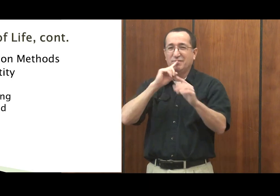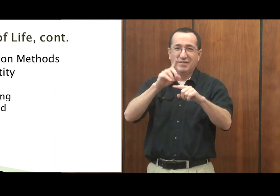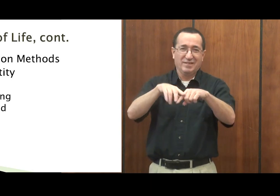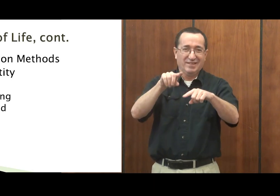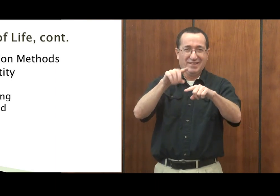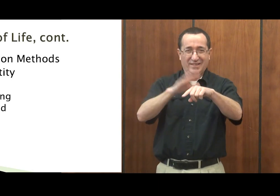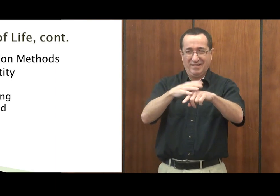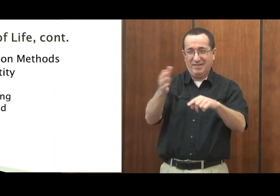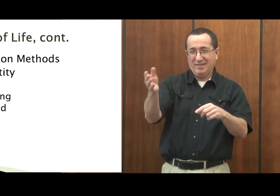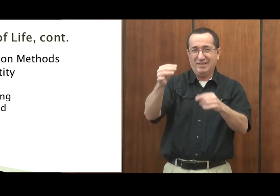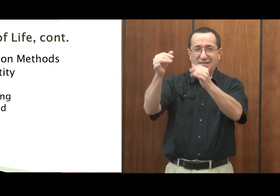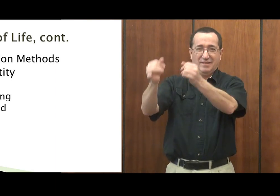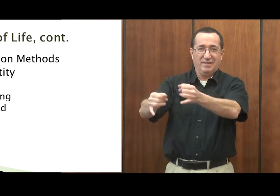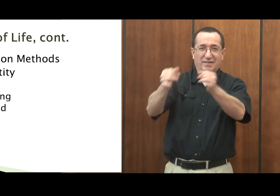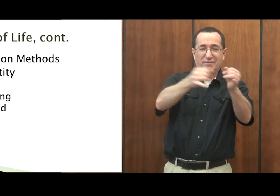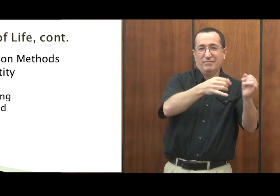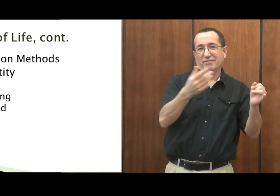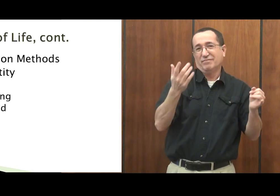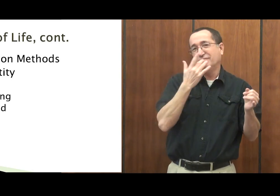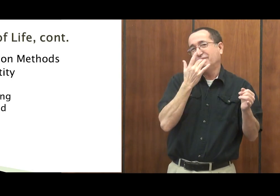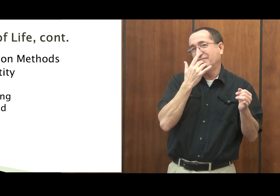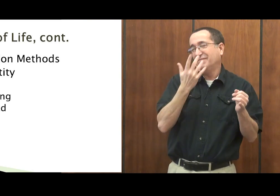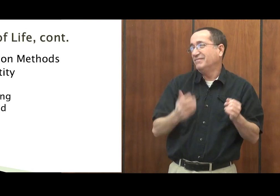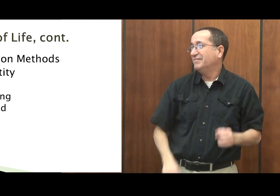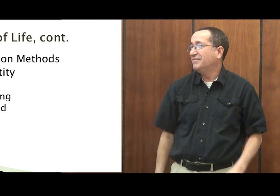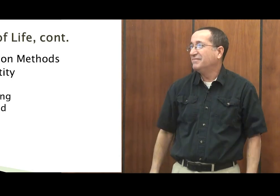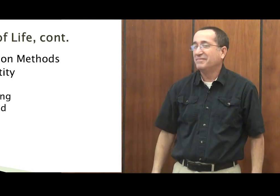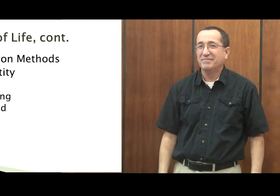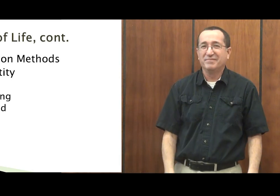ways you can identify yourself in there. And people do that in many different ways.